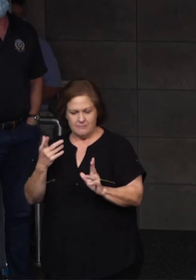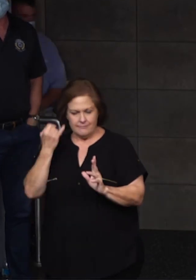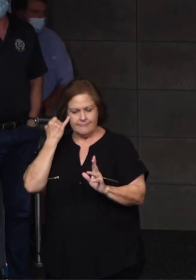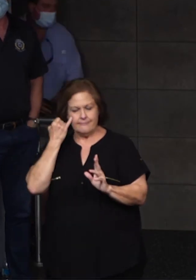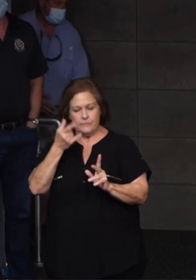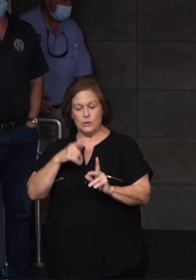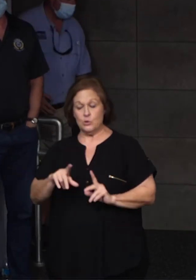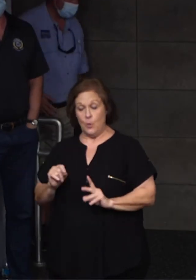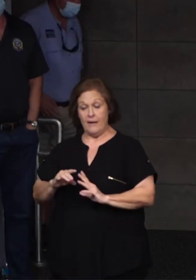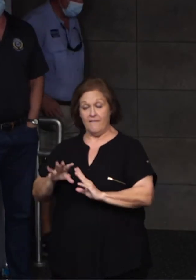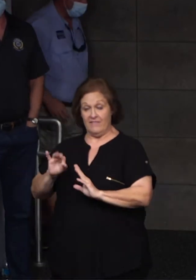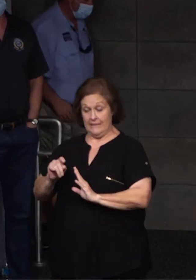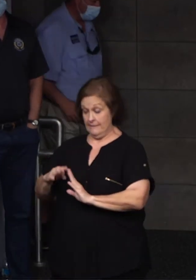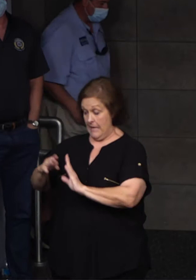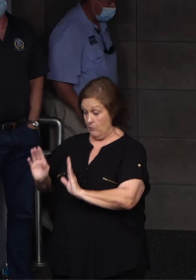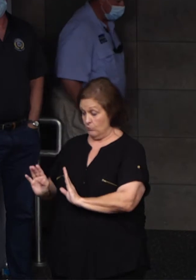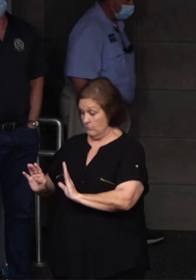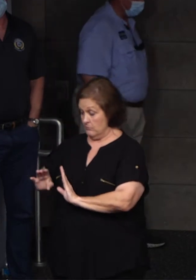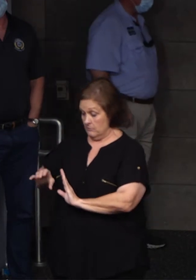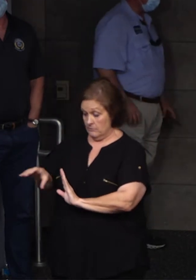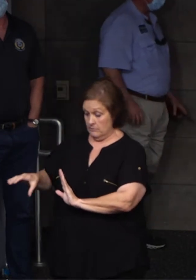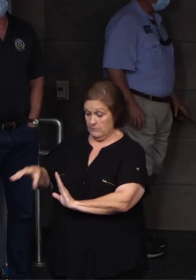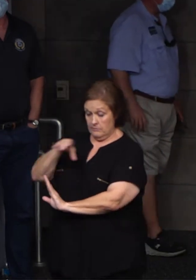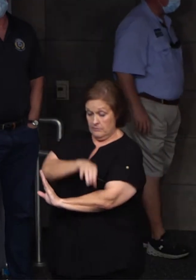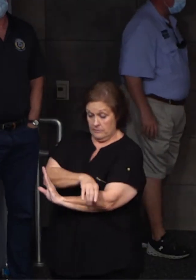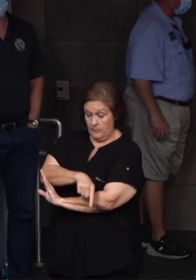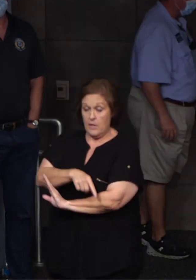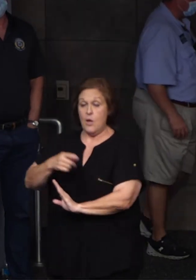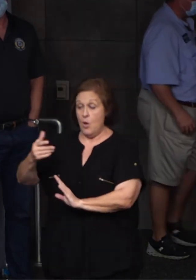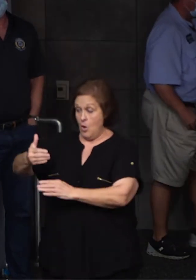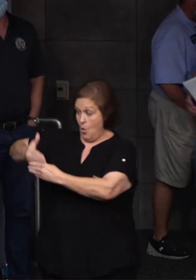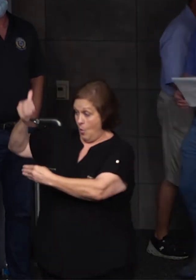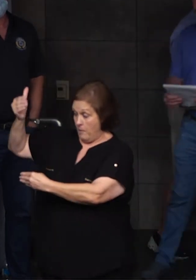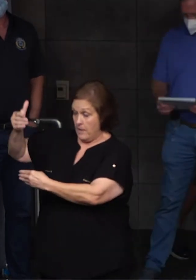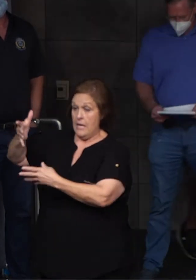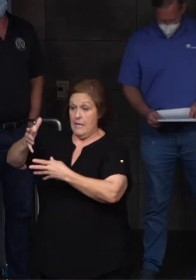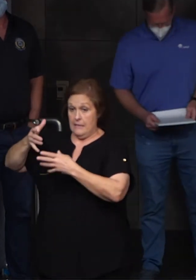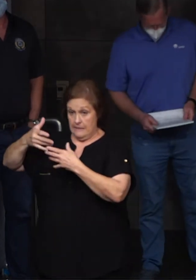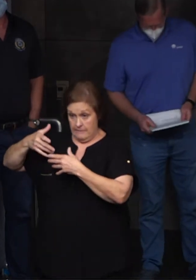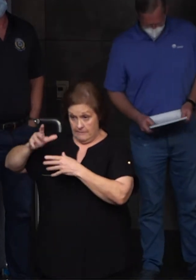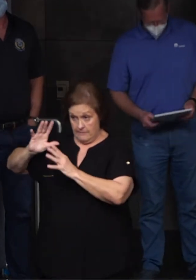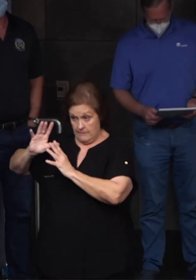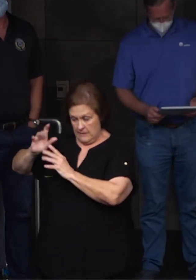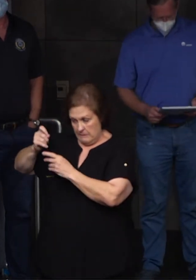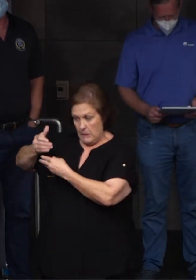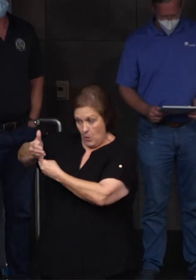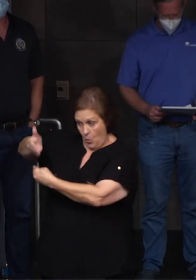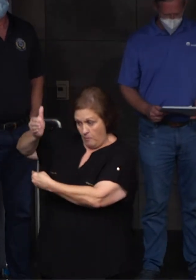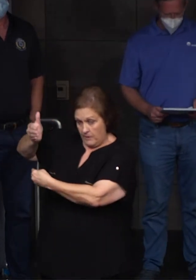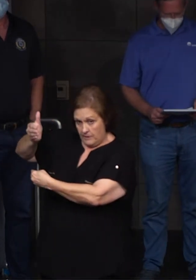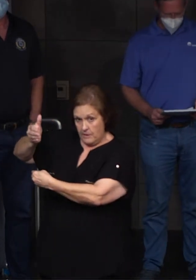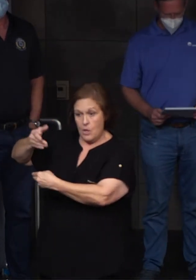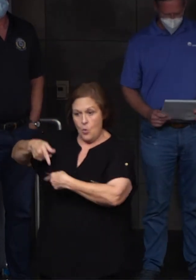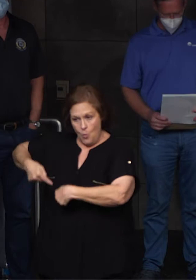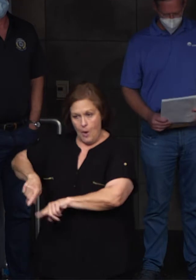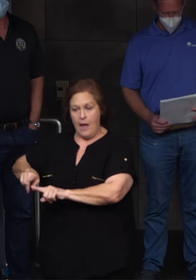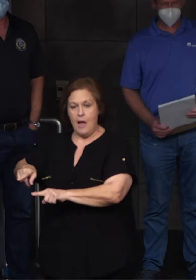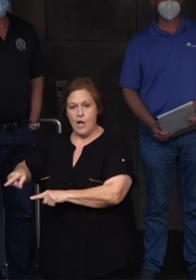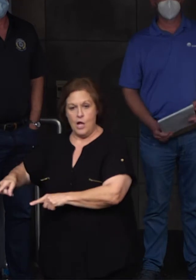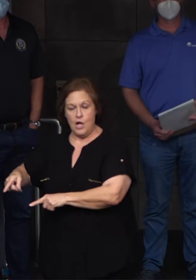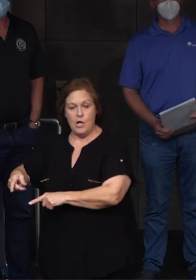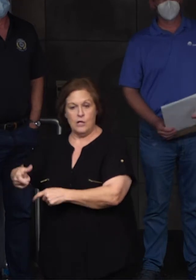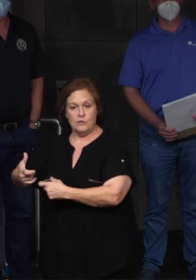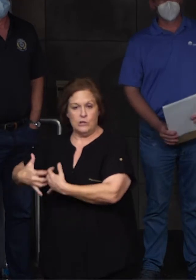there, right? Right. Okay. So, open those windows and leave them open a bit the whole time that generator is running,